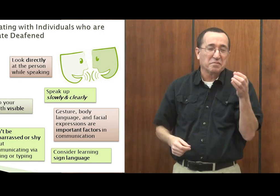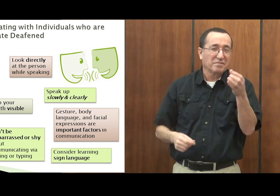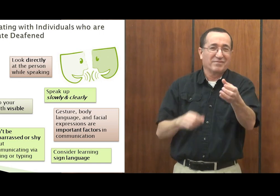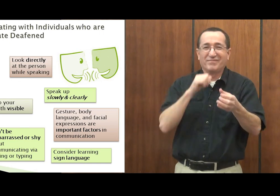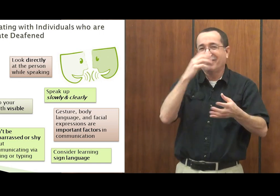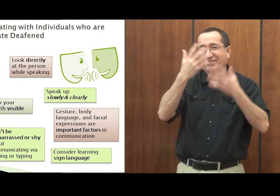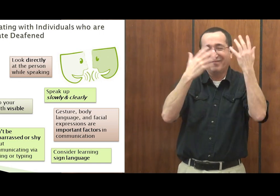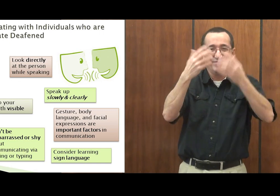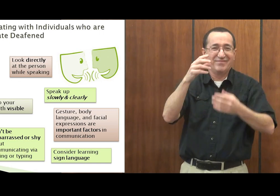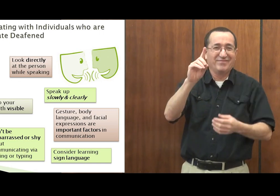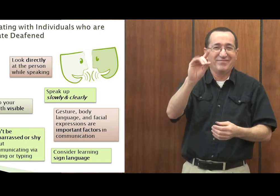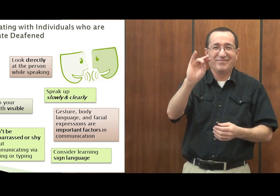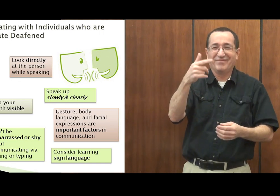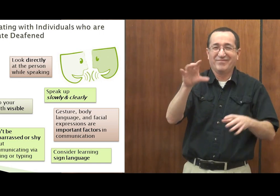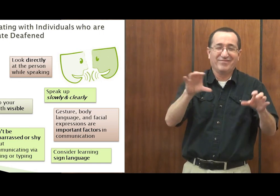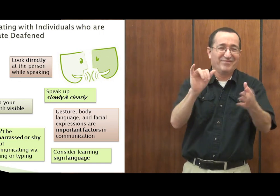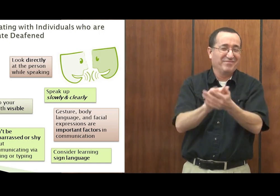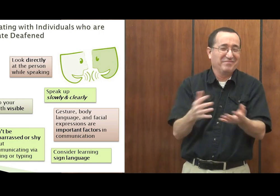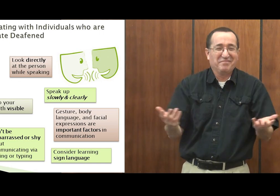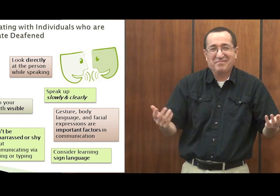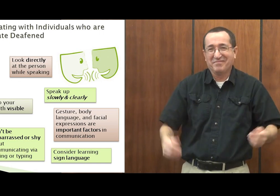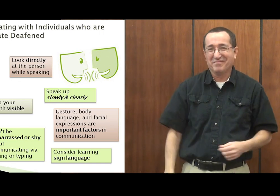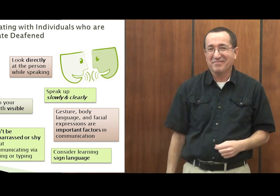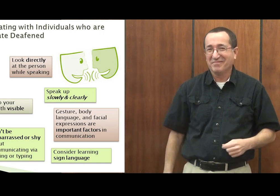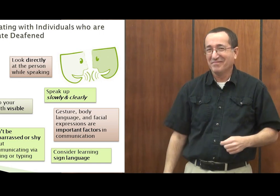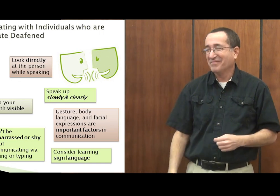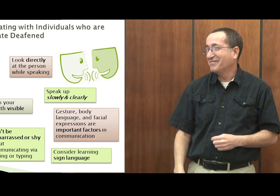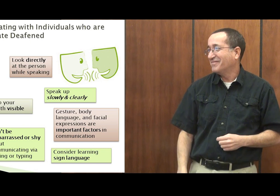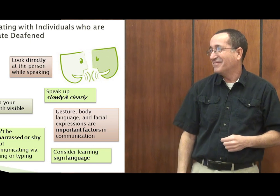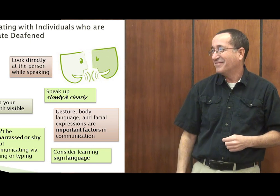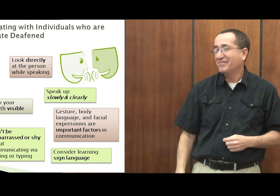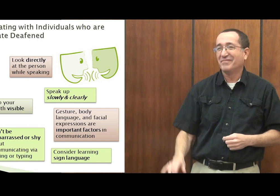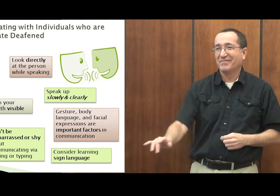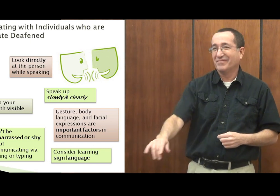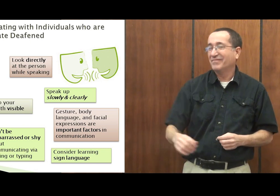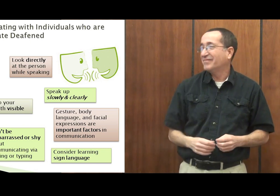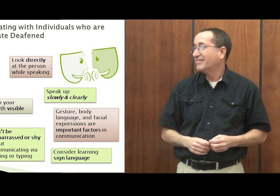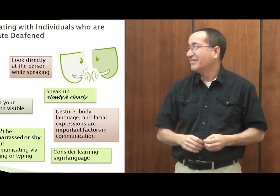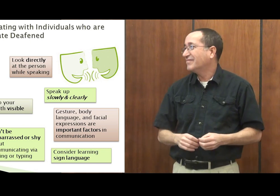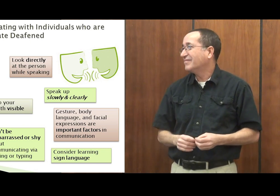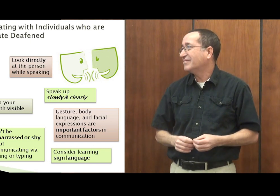forth. There's no embarrassment to try to communicate with somebody. Reach out and try and talk with somebody.